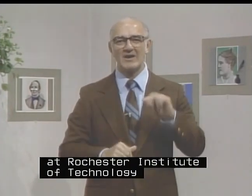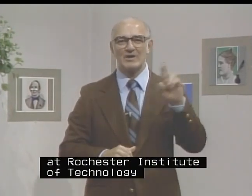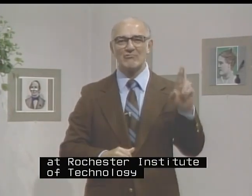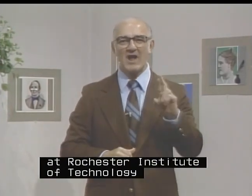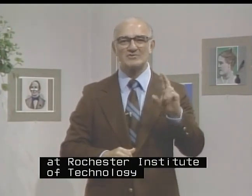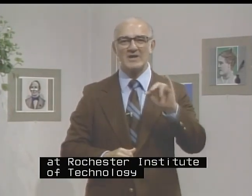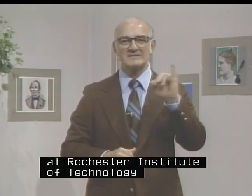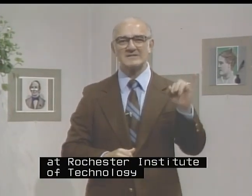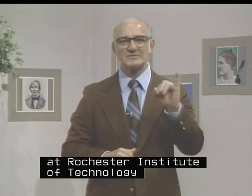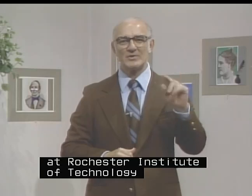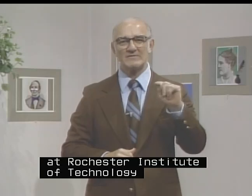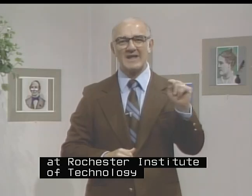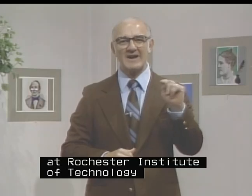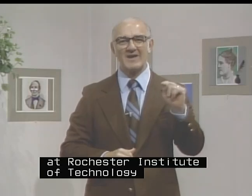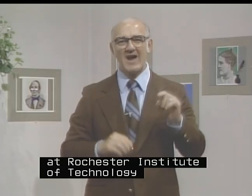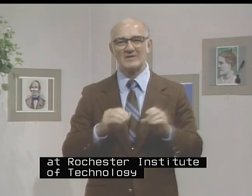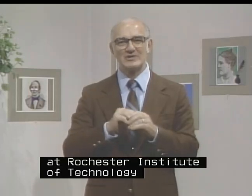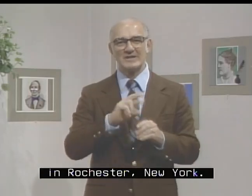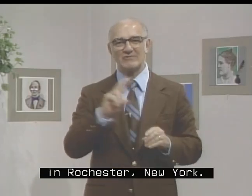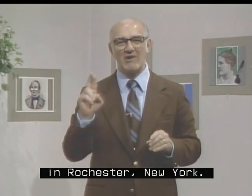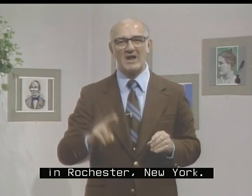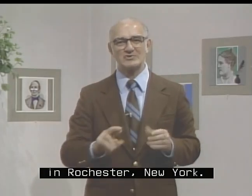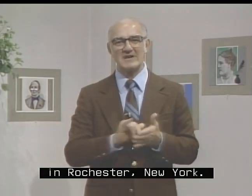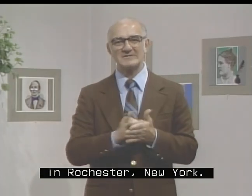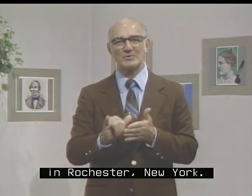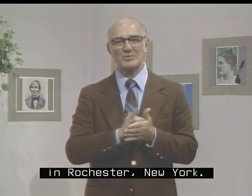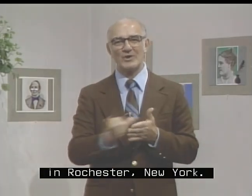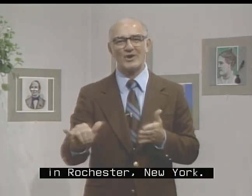Rochester Institute of Technology in Rochester, New York.